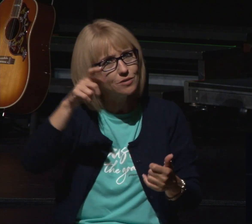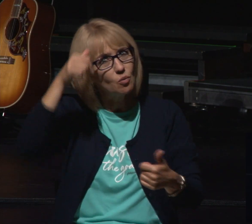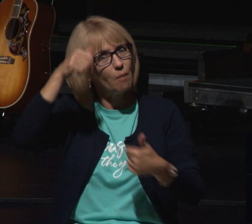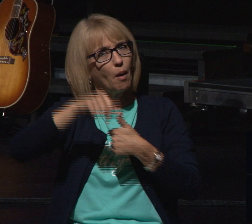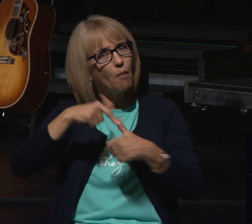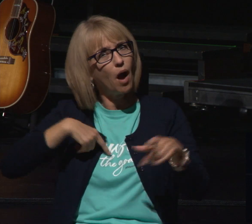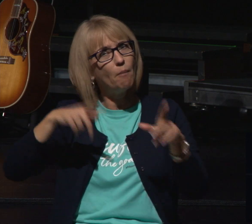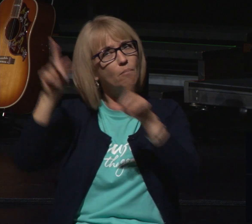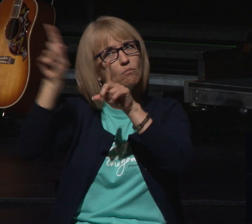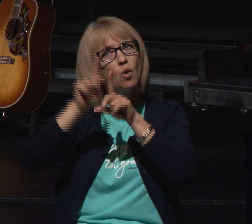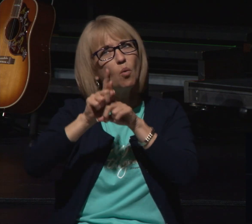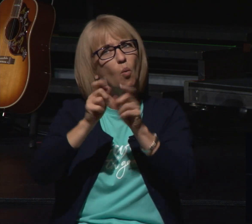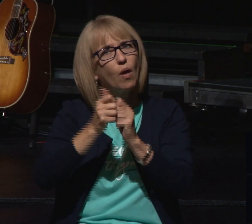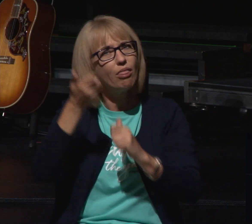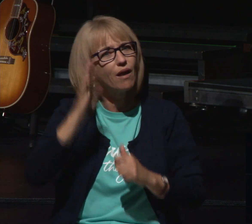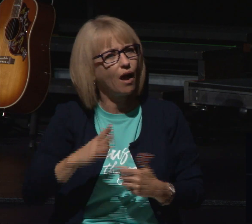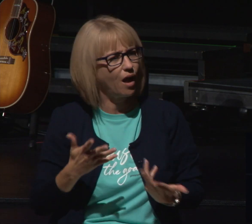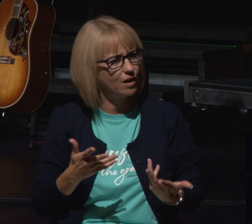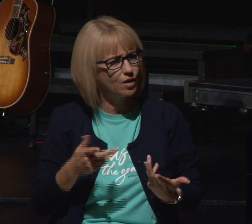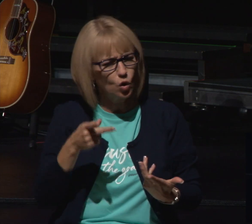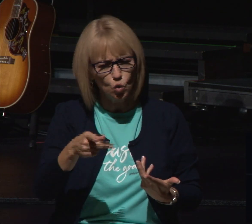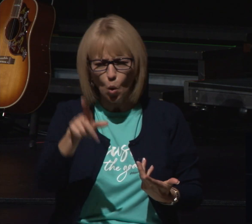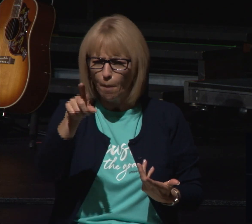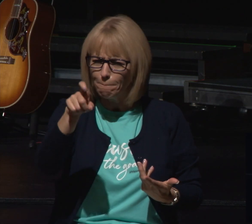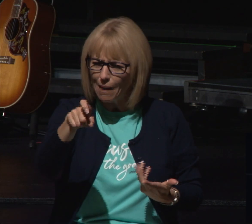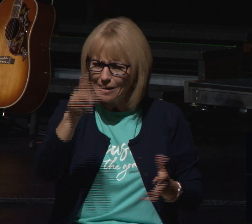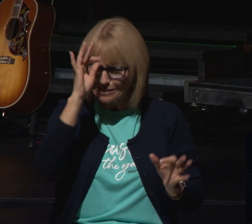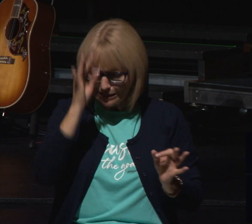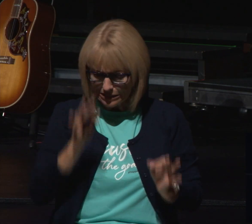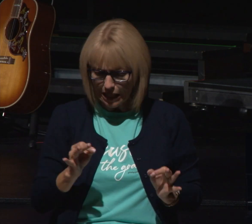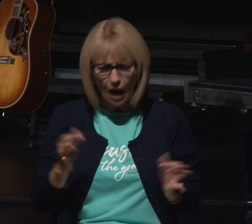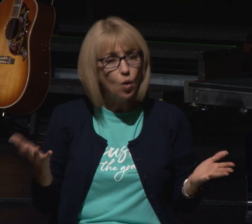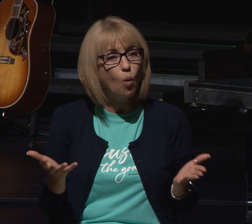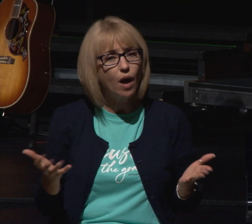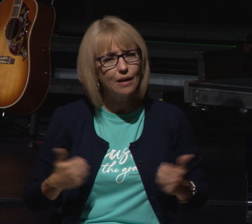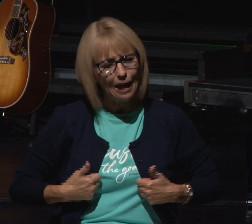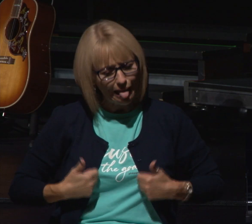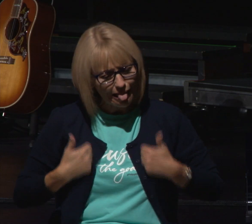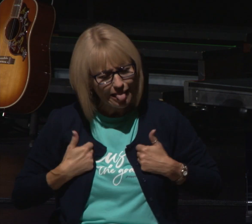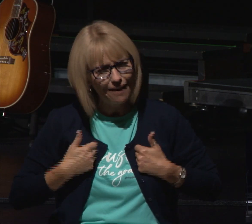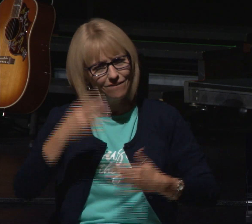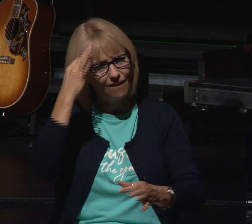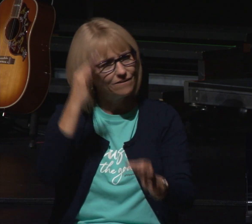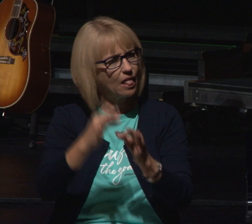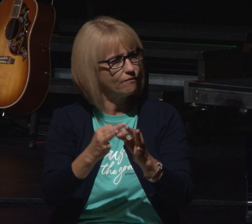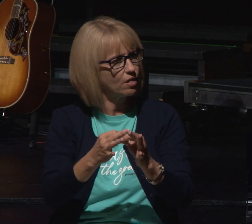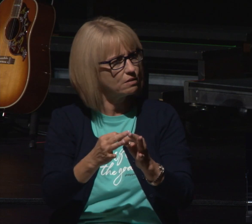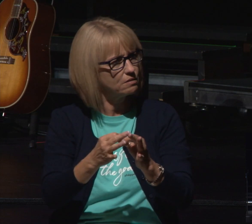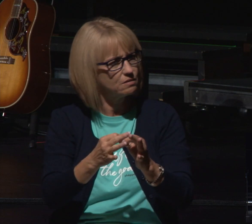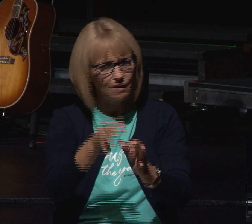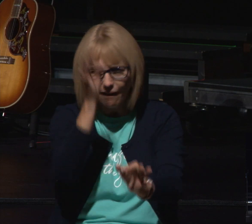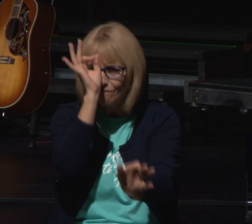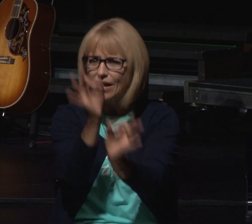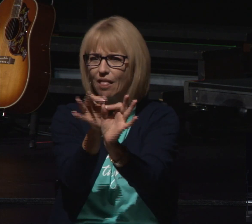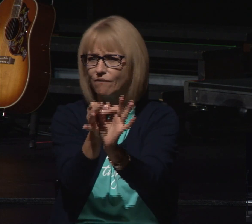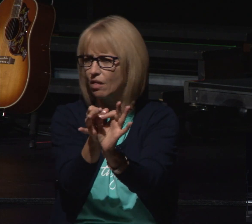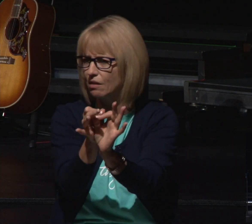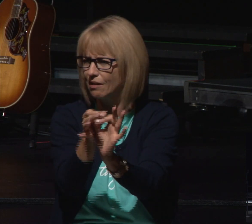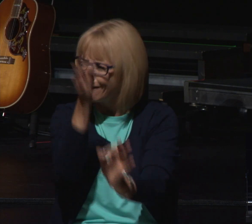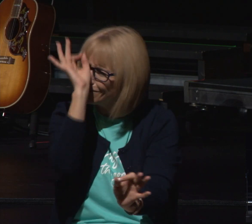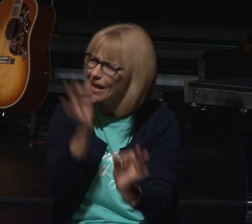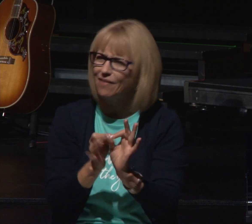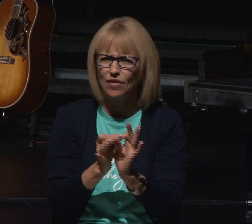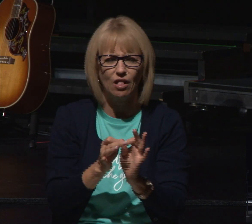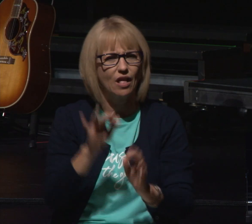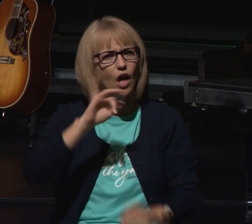place of insecurity one other is just decide to live faithfully decide i'm going to live faithful joseph stayed faithful no matter